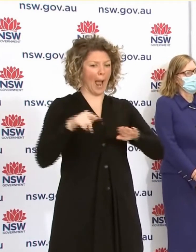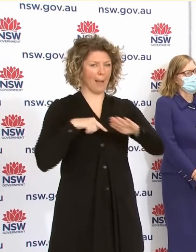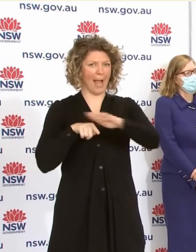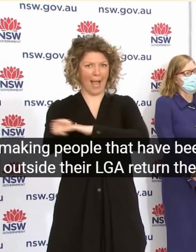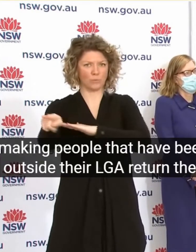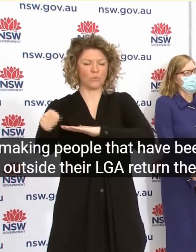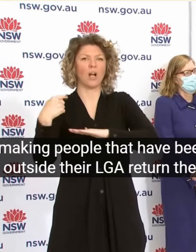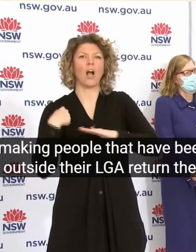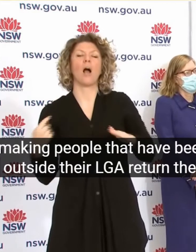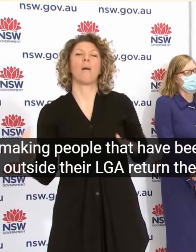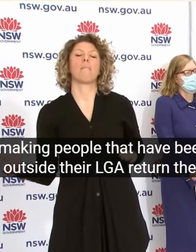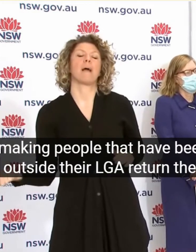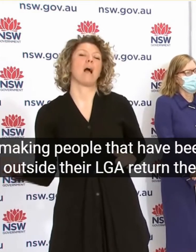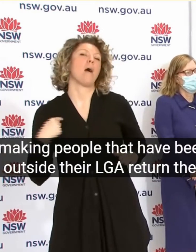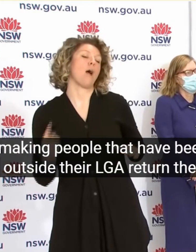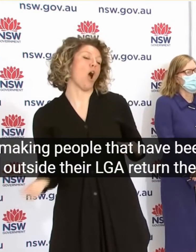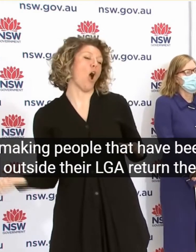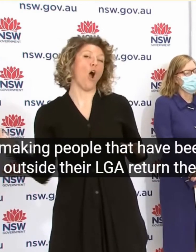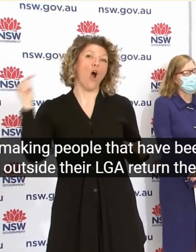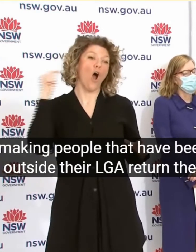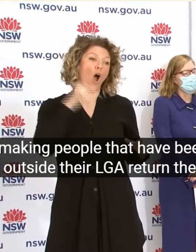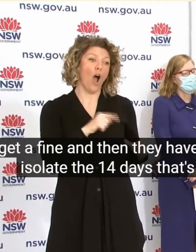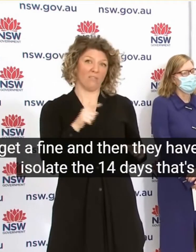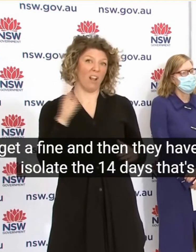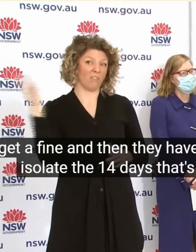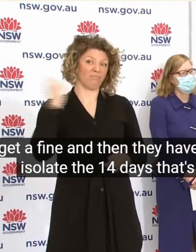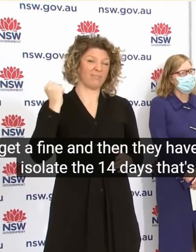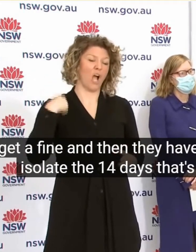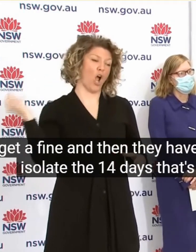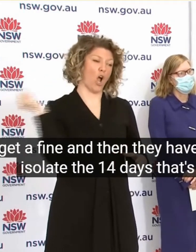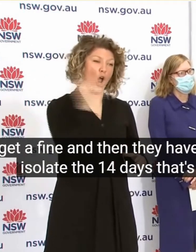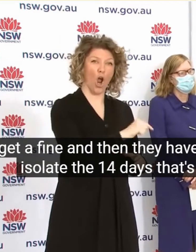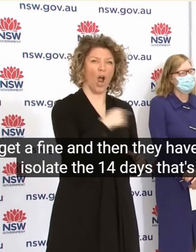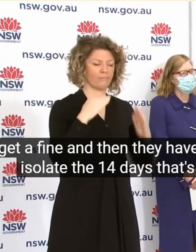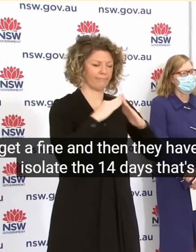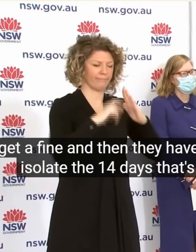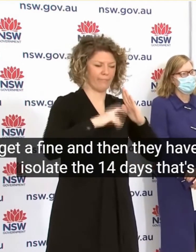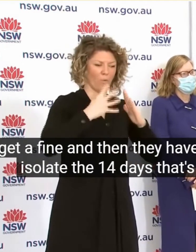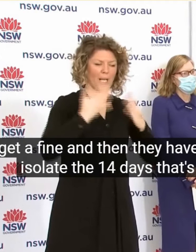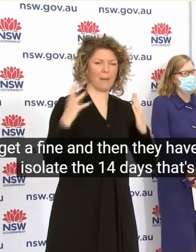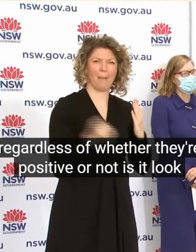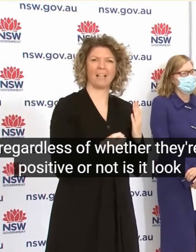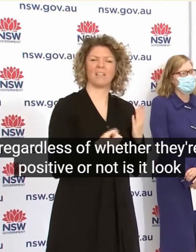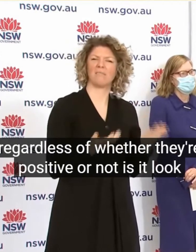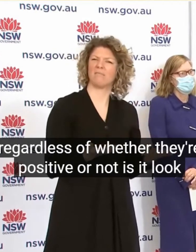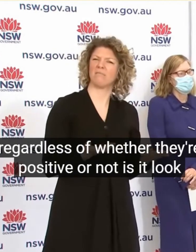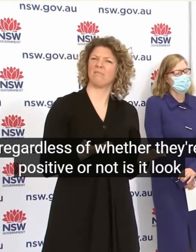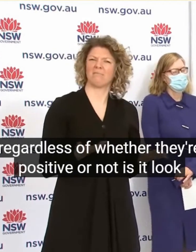For 14 Days That's Regardless Of Whether They're Positive Or Not Is It Look There's Two Different Things In That Right So You